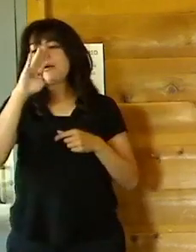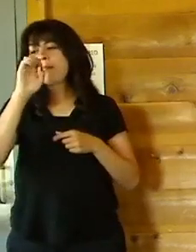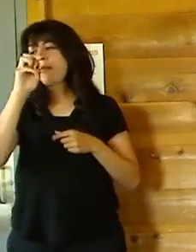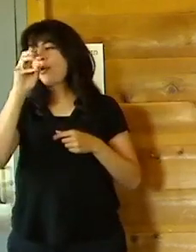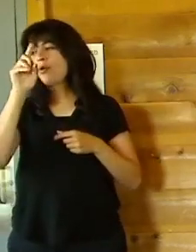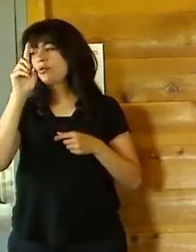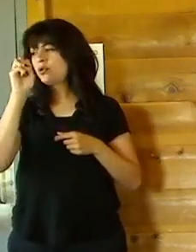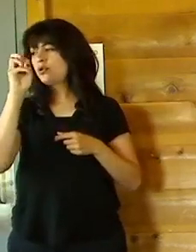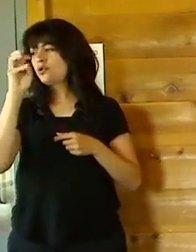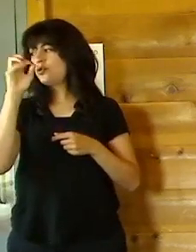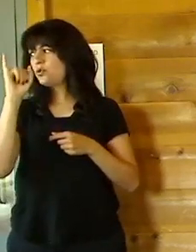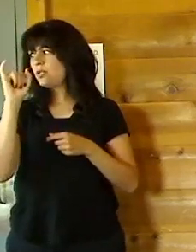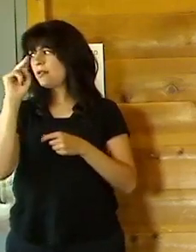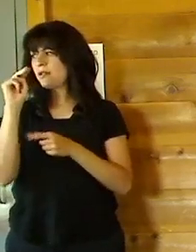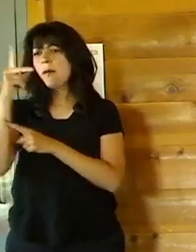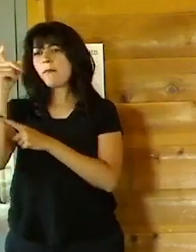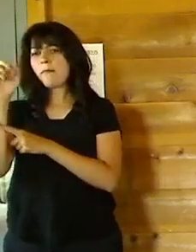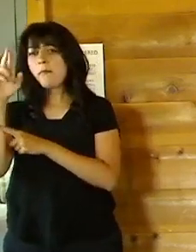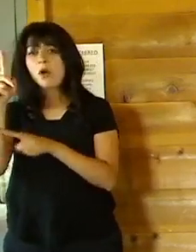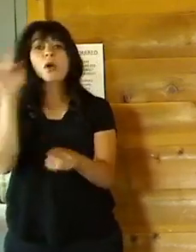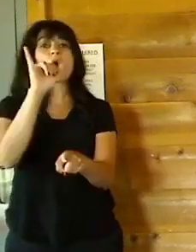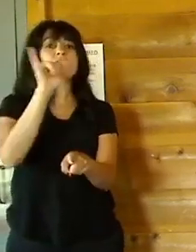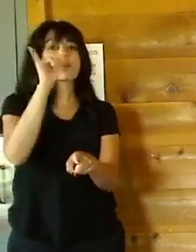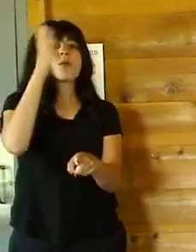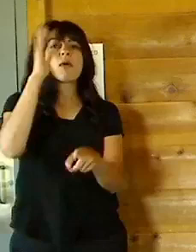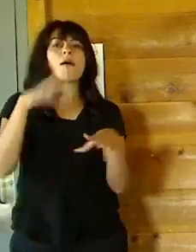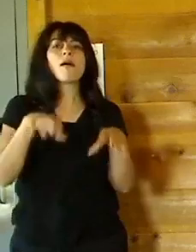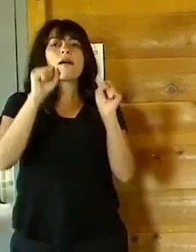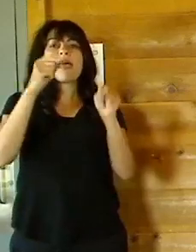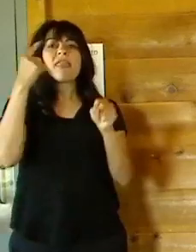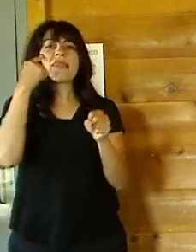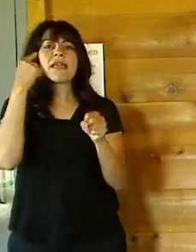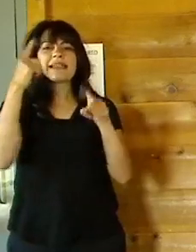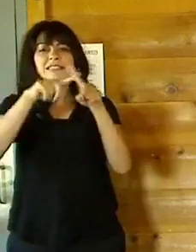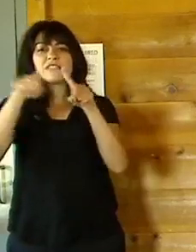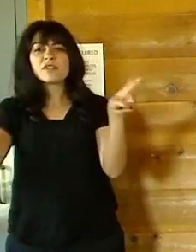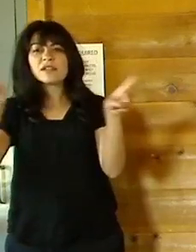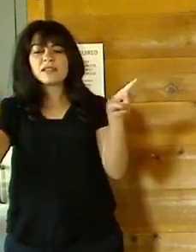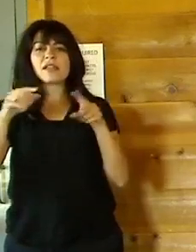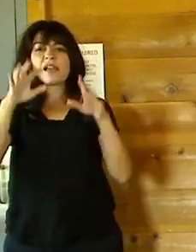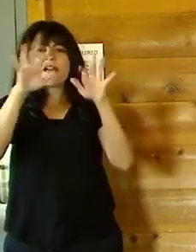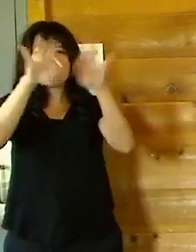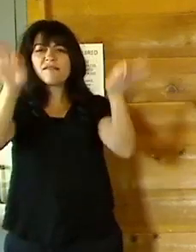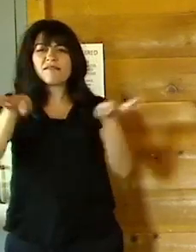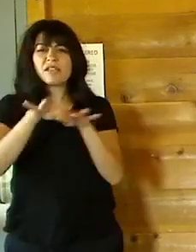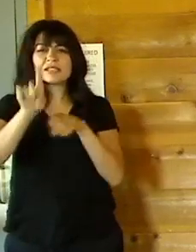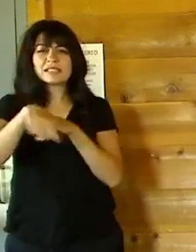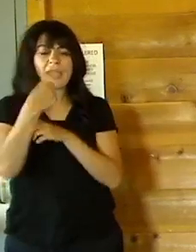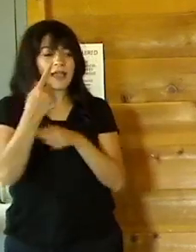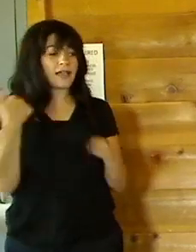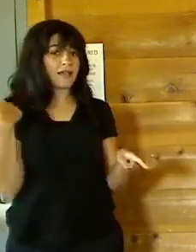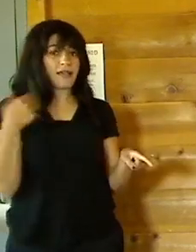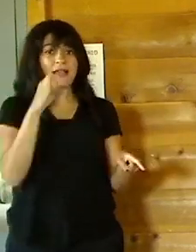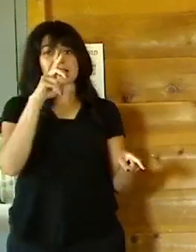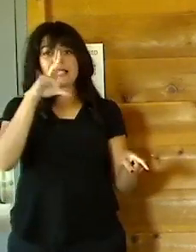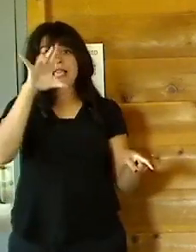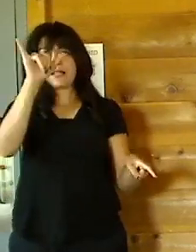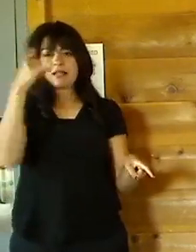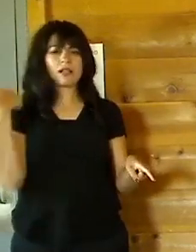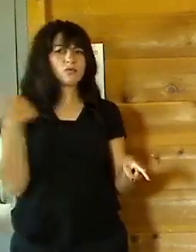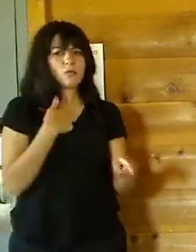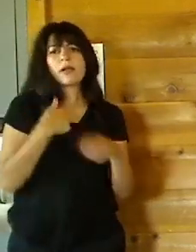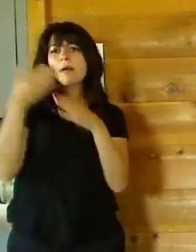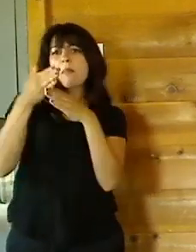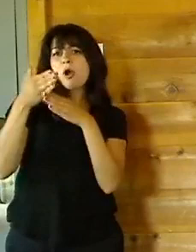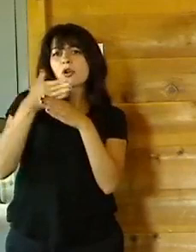to have our Think Differently Field Day. What do you know about that? Fitness and Field Day. We are teaming up with Think Differently, of course.